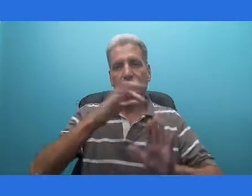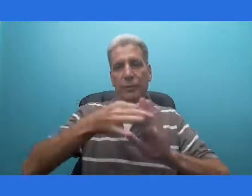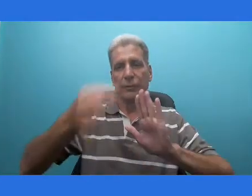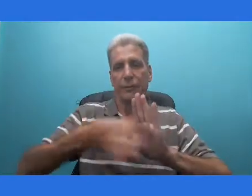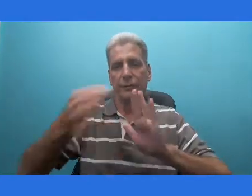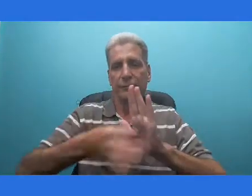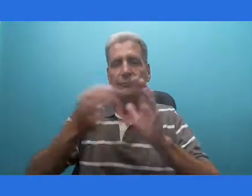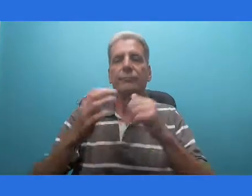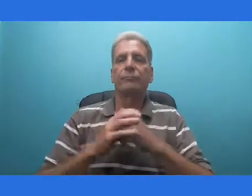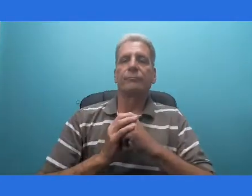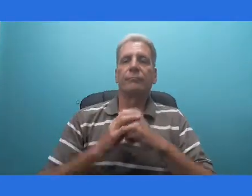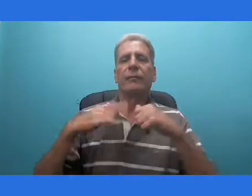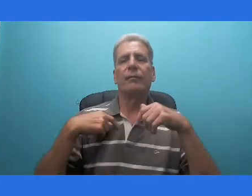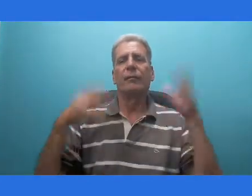Ten. Four.